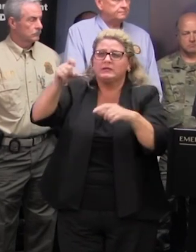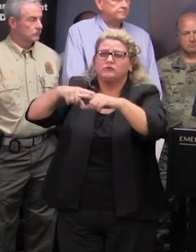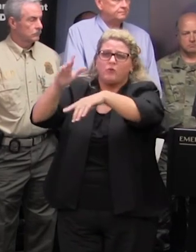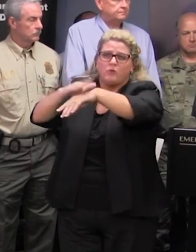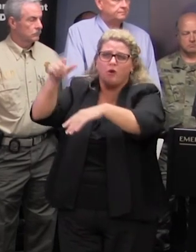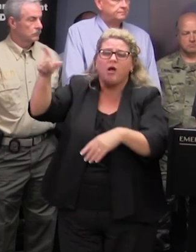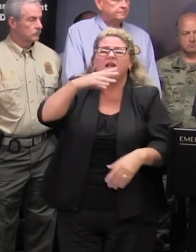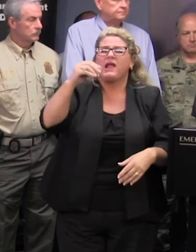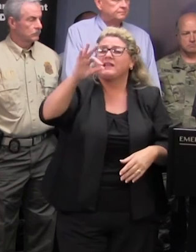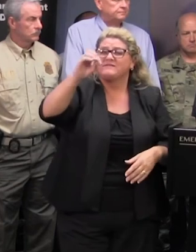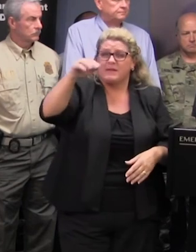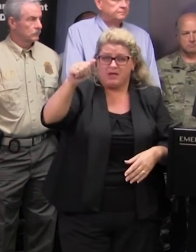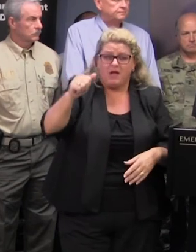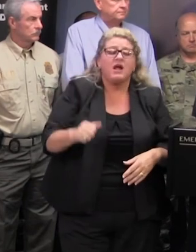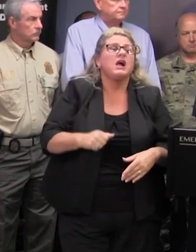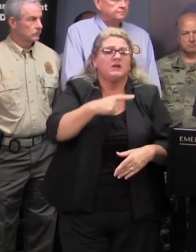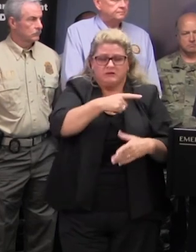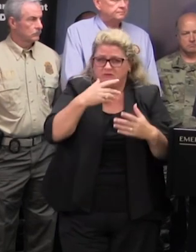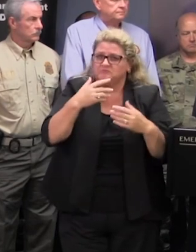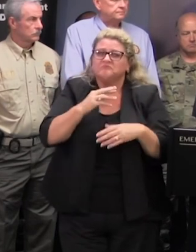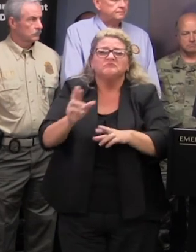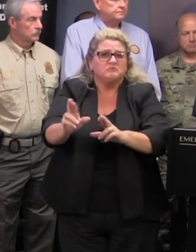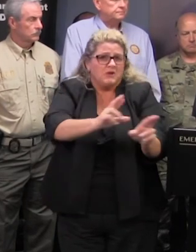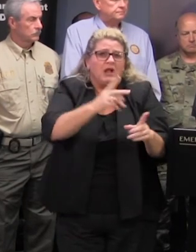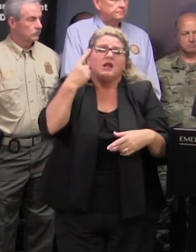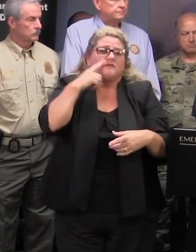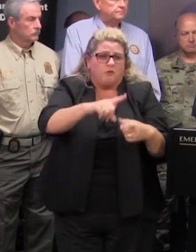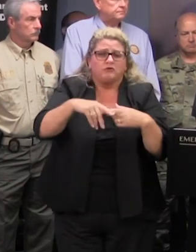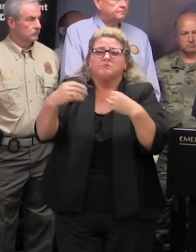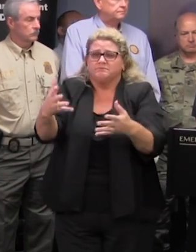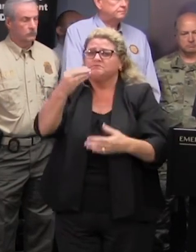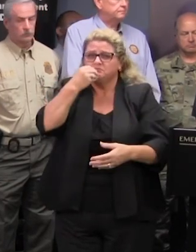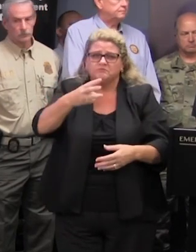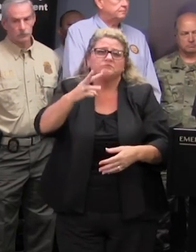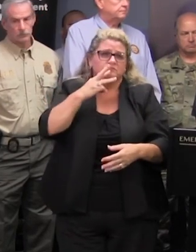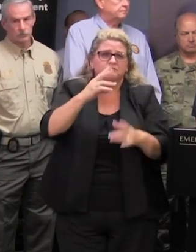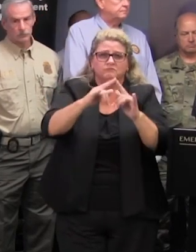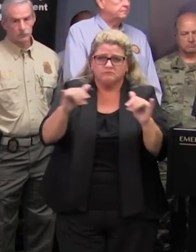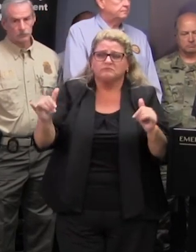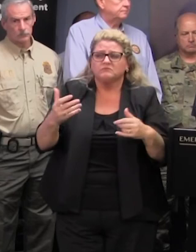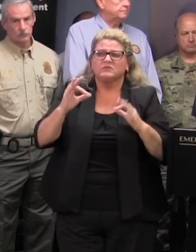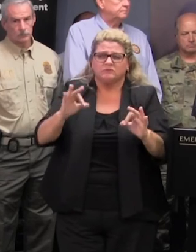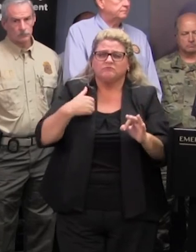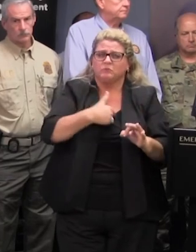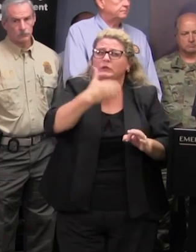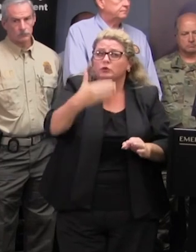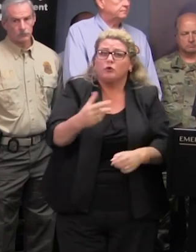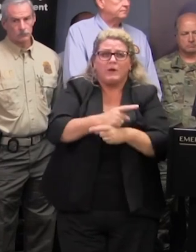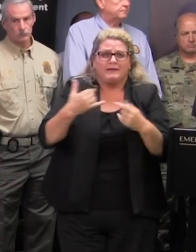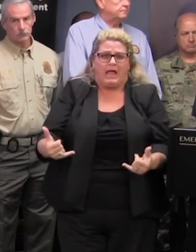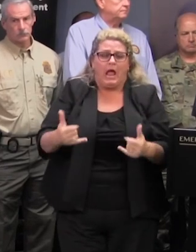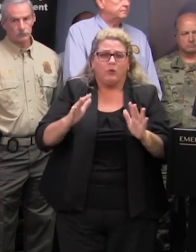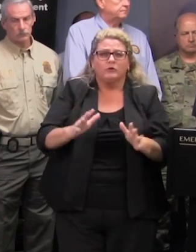fema is here they've moved their assets forward as well the commodities to florence so we can call on them so we're in pretty good shape right now for